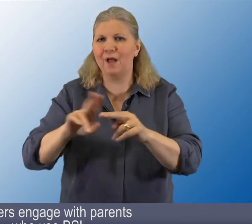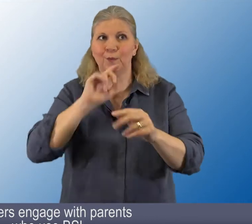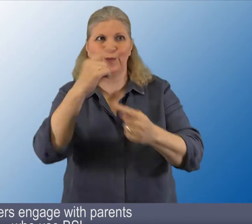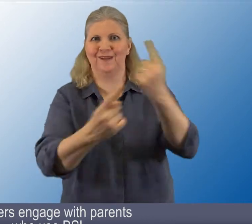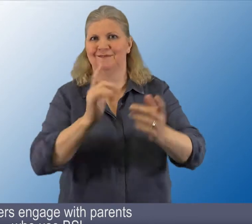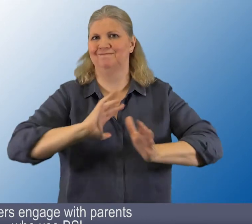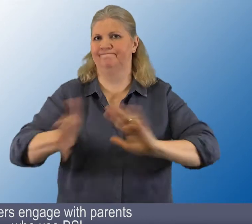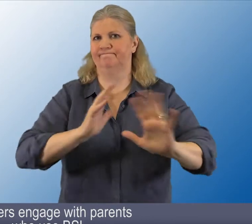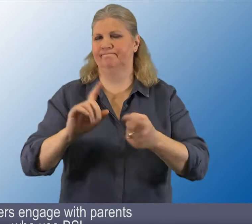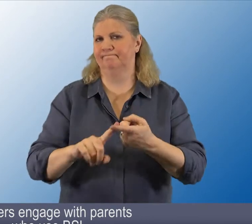BSL. 12.